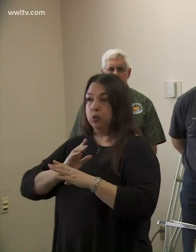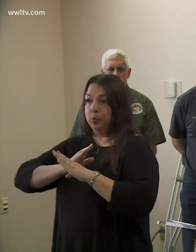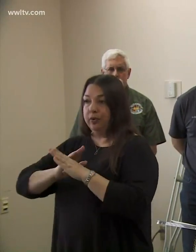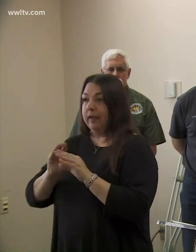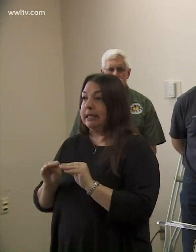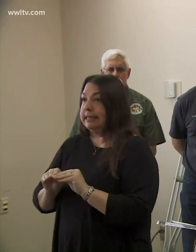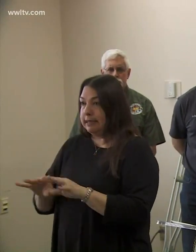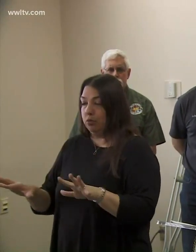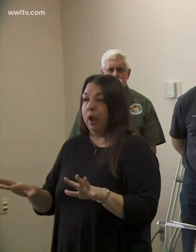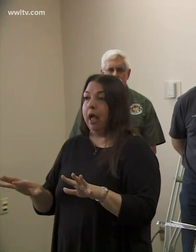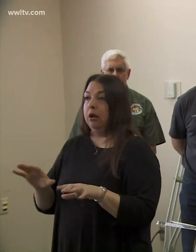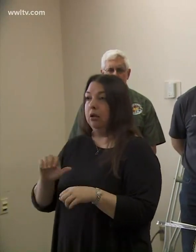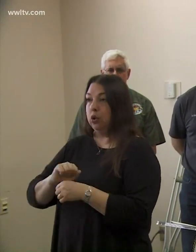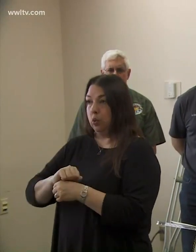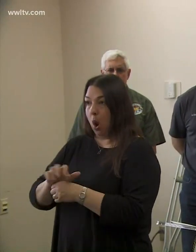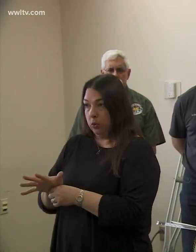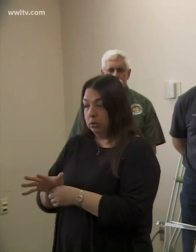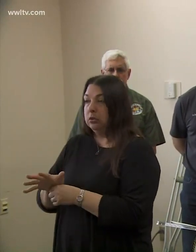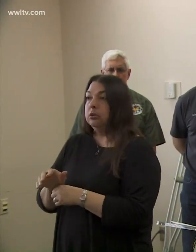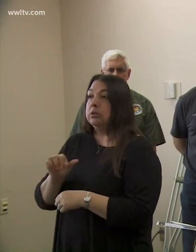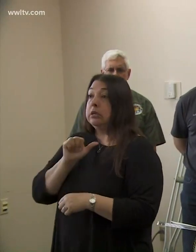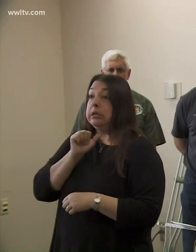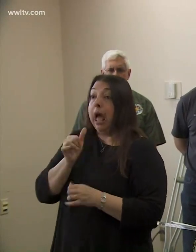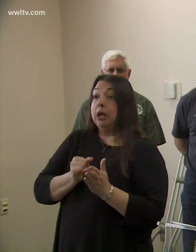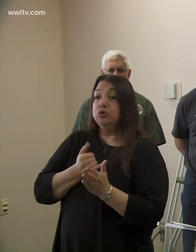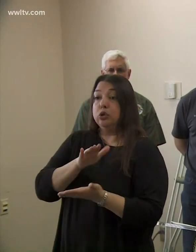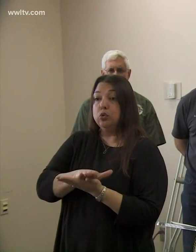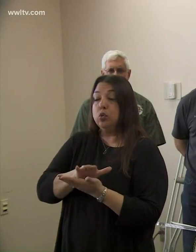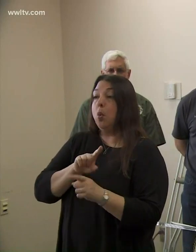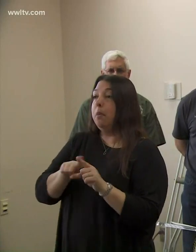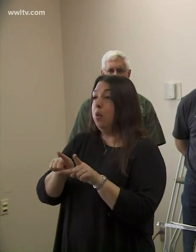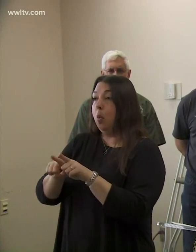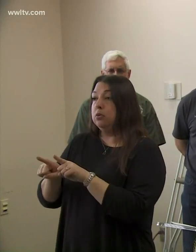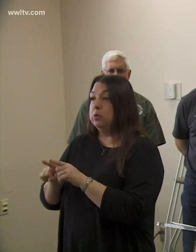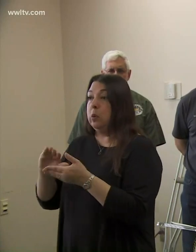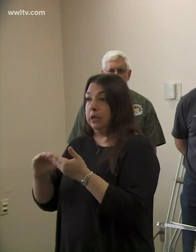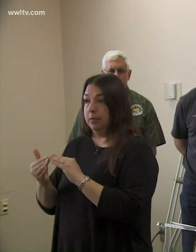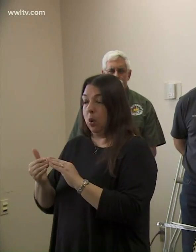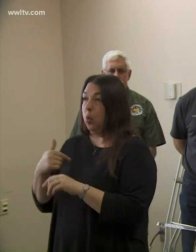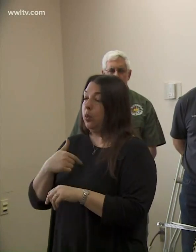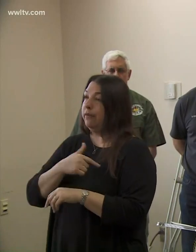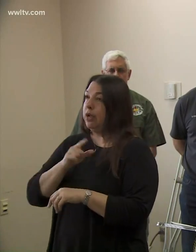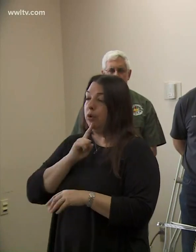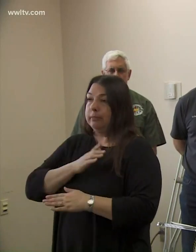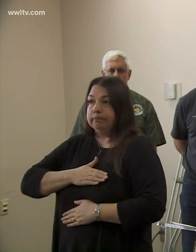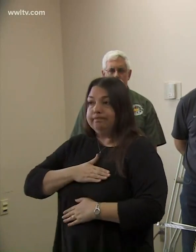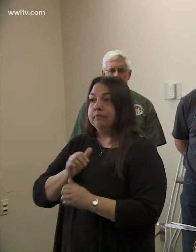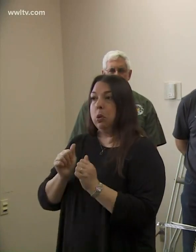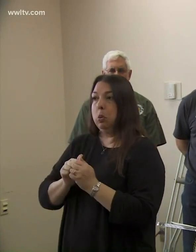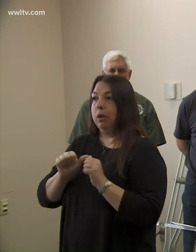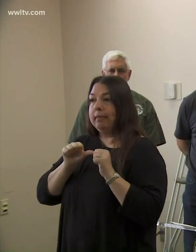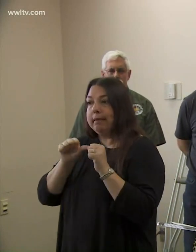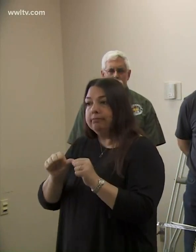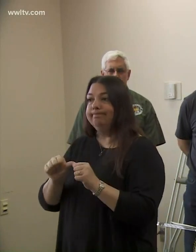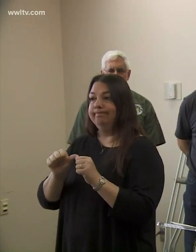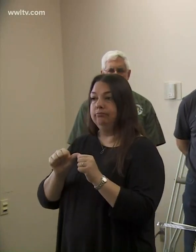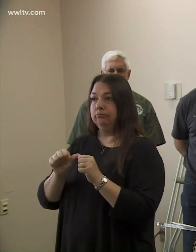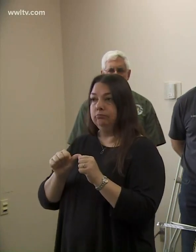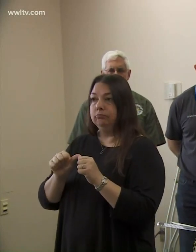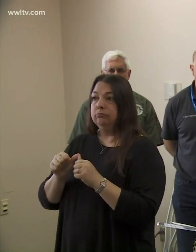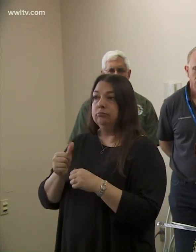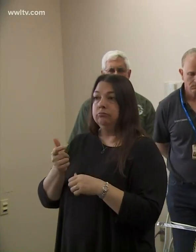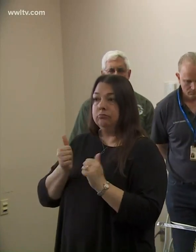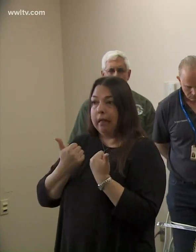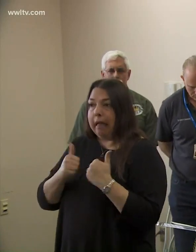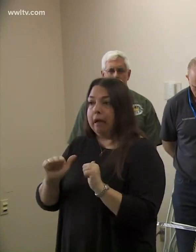prevent the spread of coronavirus, not only through our school, but through the community. Uh, we were very pleased with the steady efforts that we took